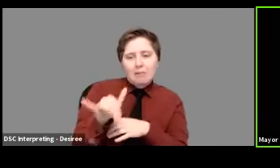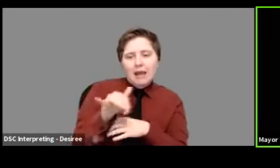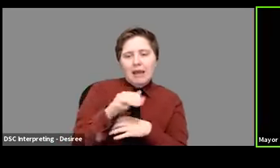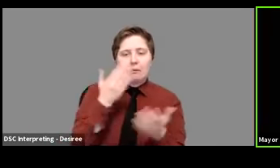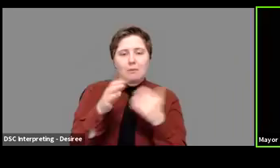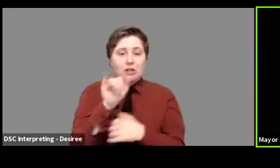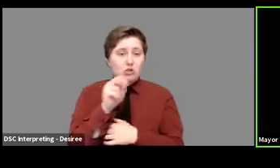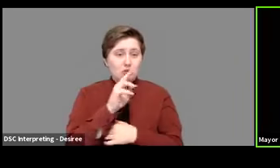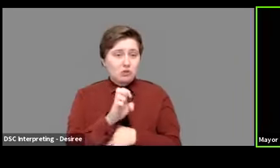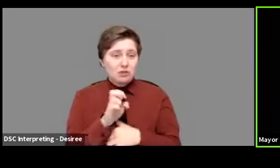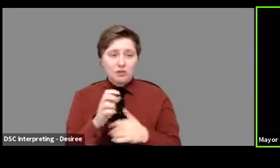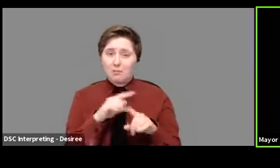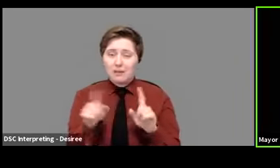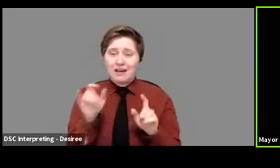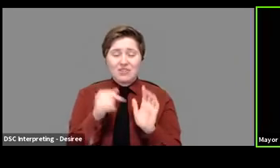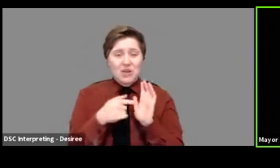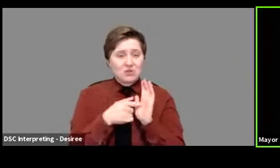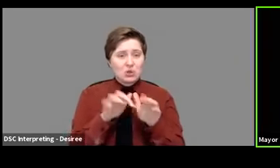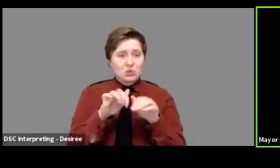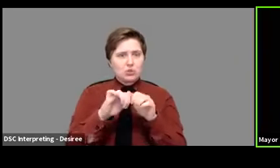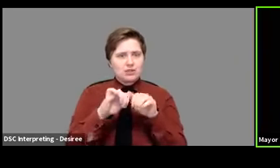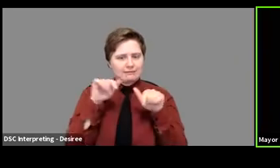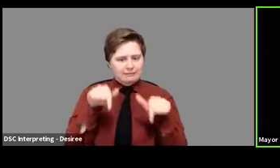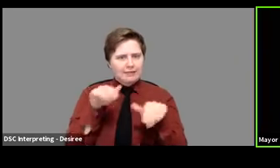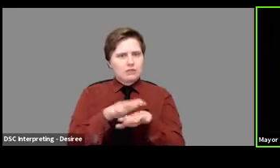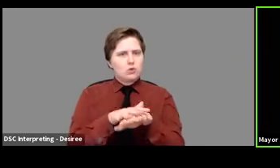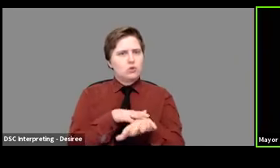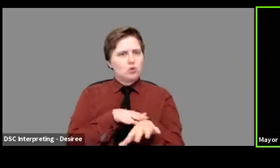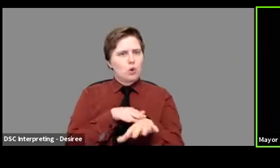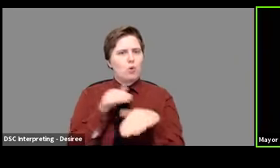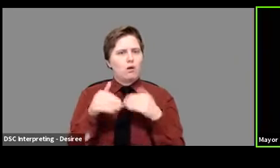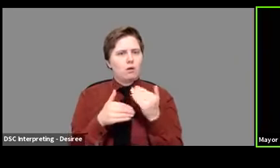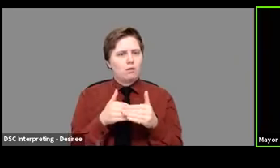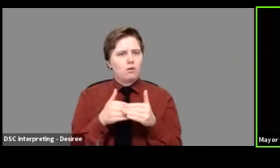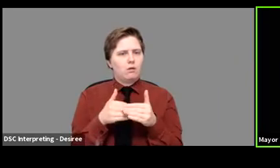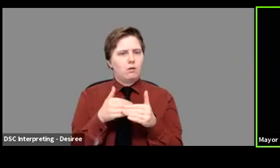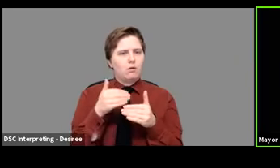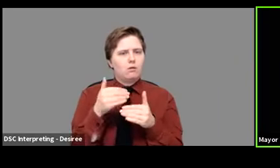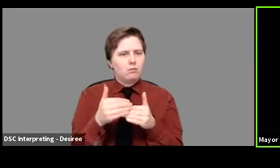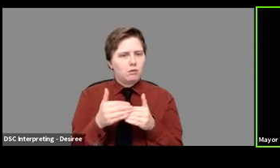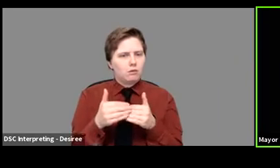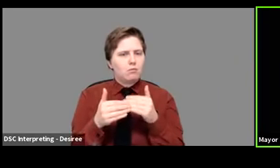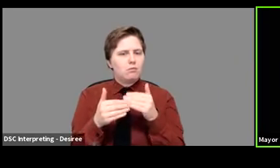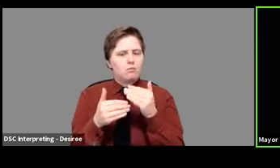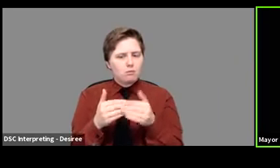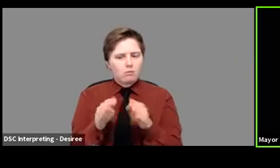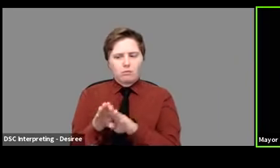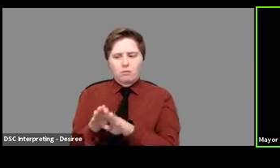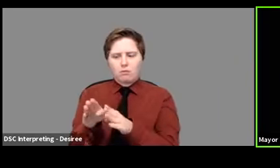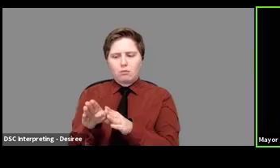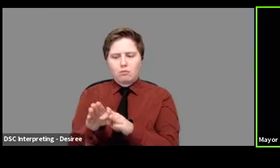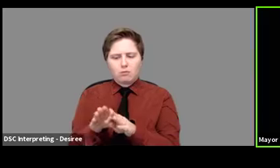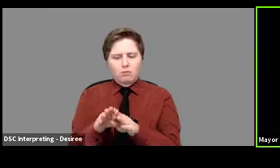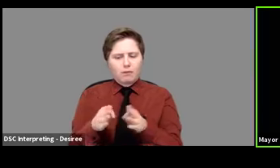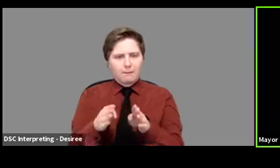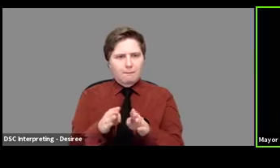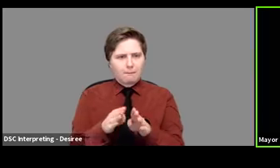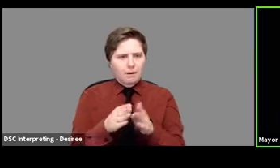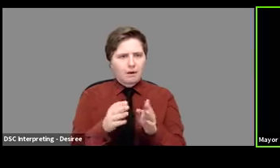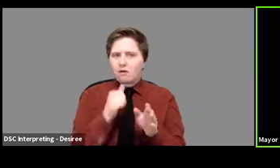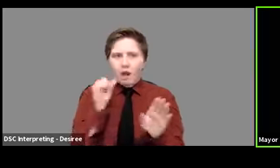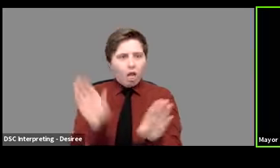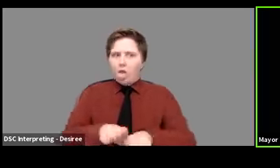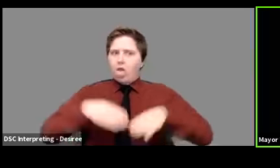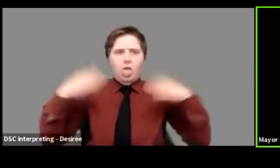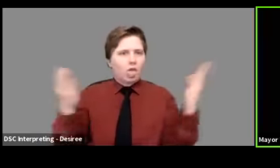but it's an indication of how slowly this is going to happen. That those things still don't even have a date, a